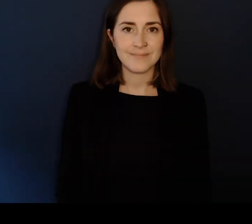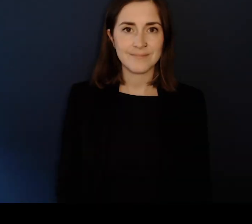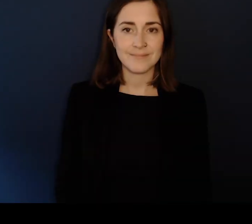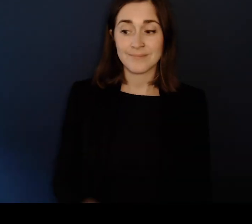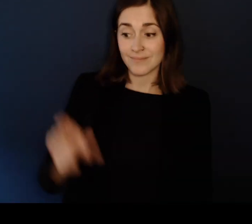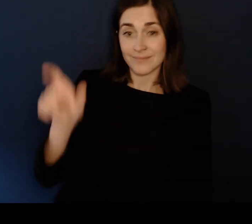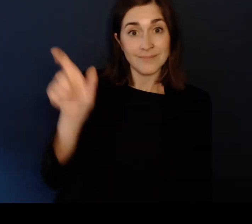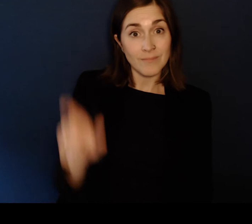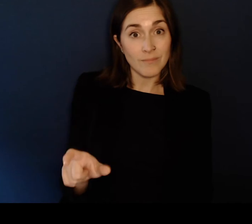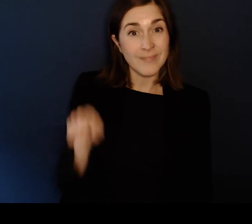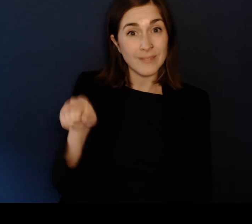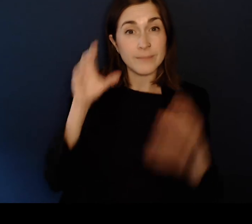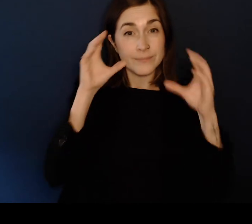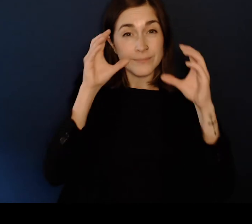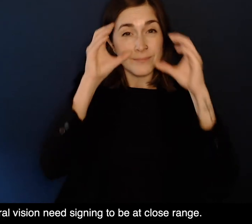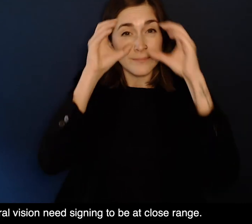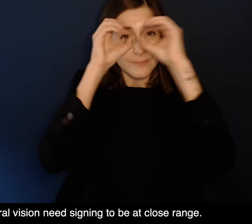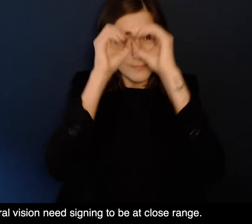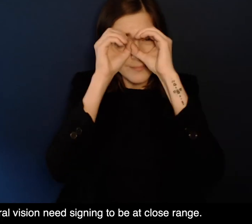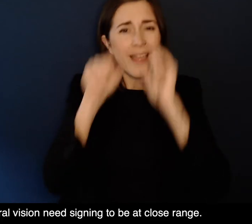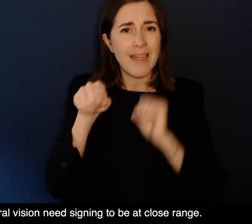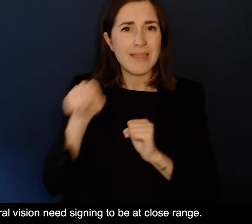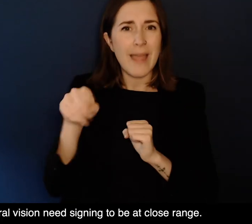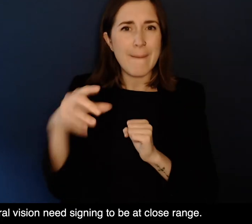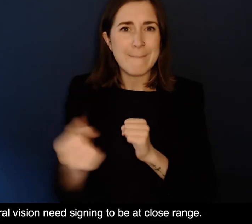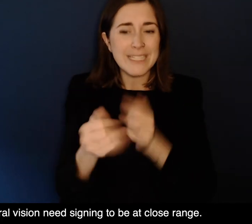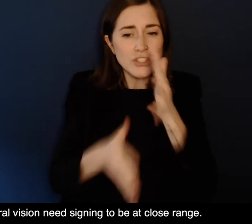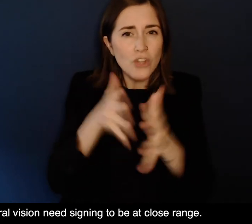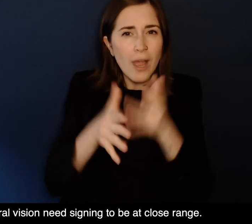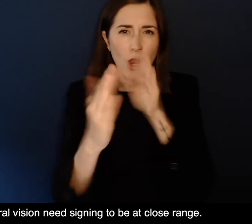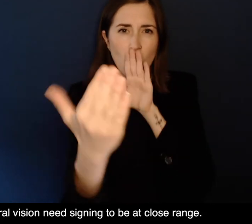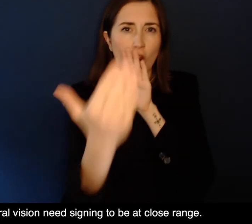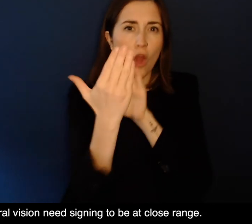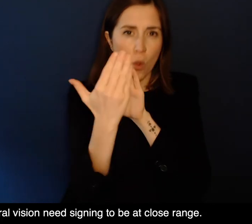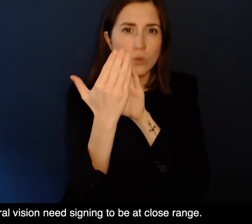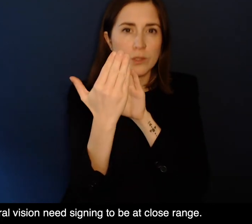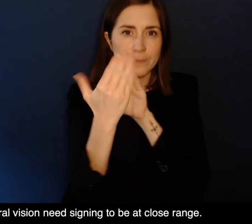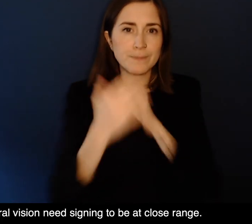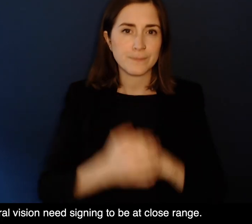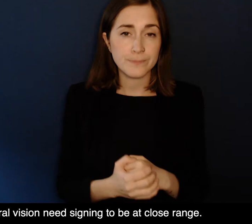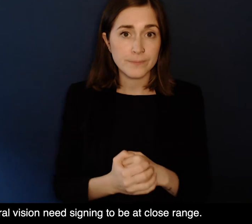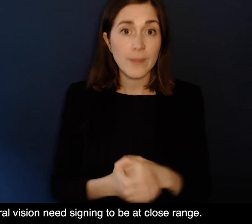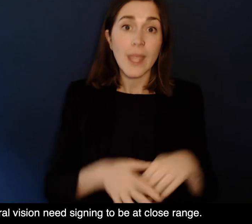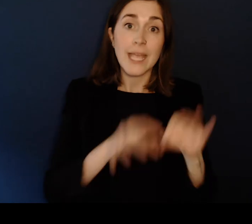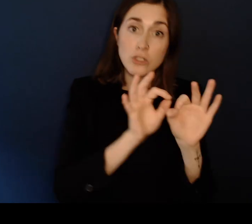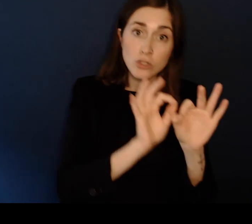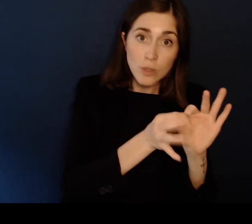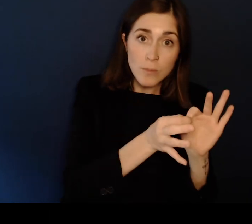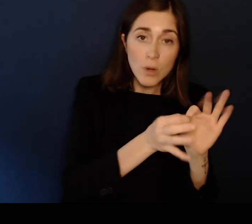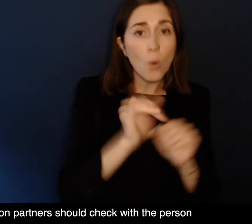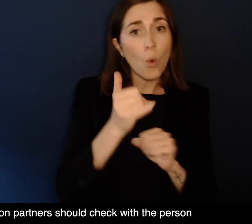appear on screen signing Auslan users with reduced central vision Need signing to be at close range